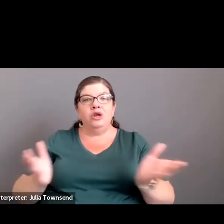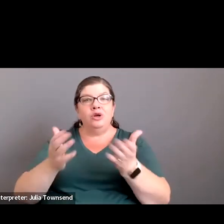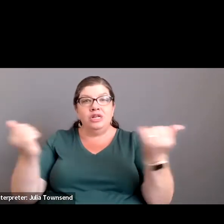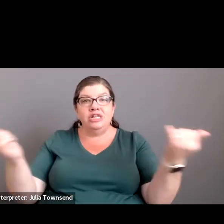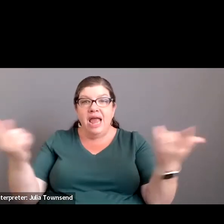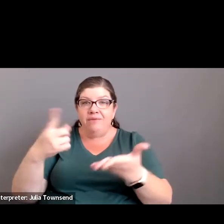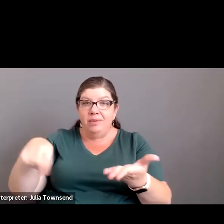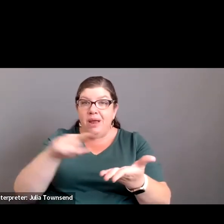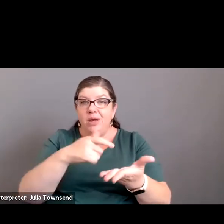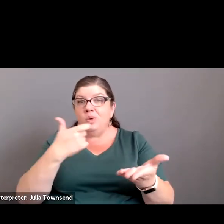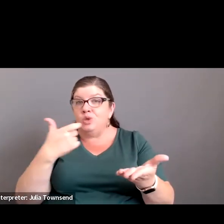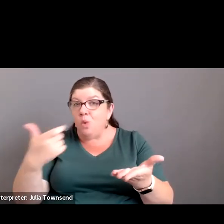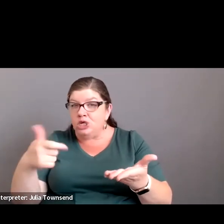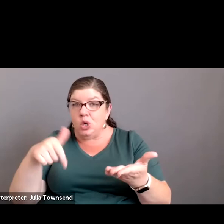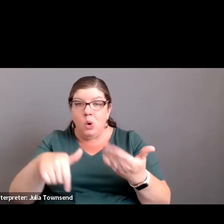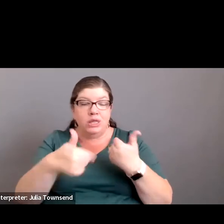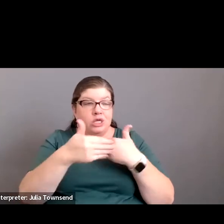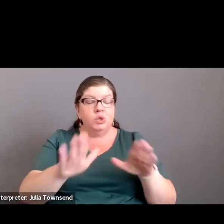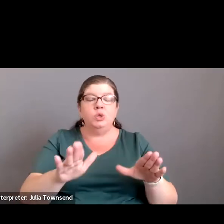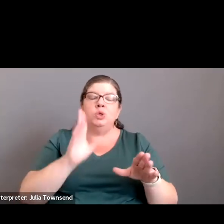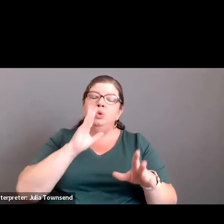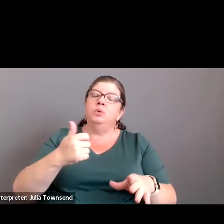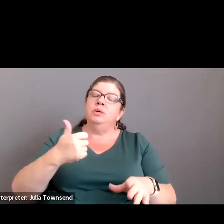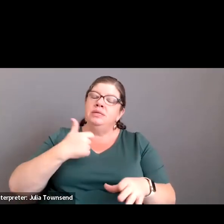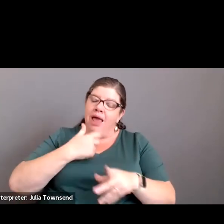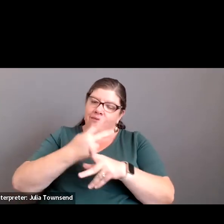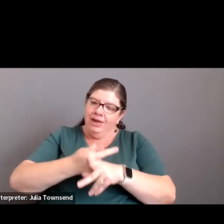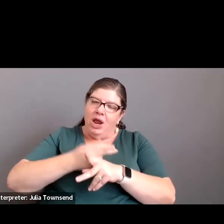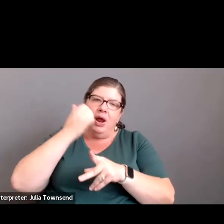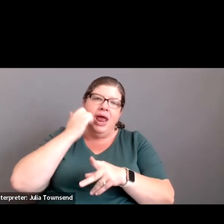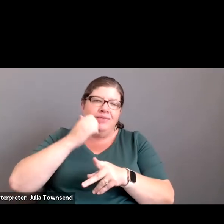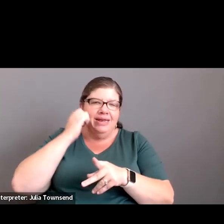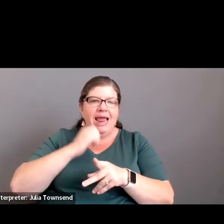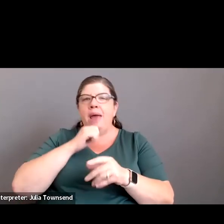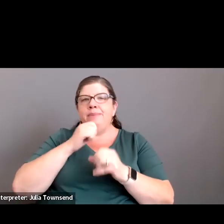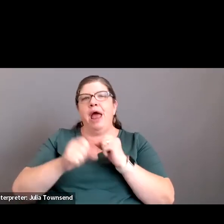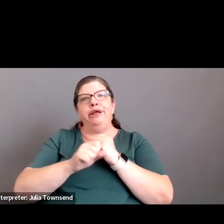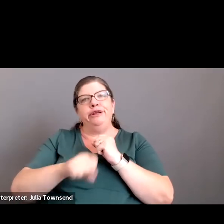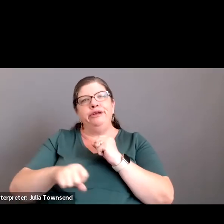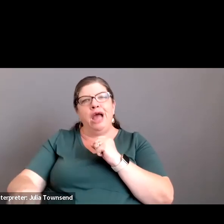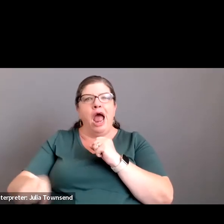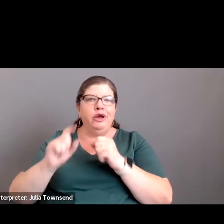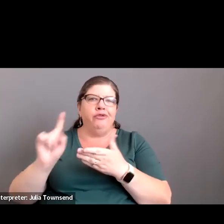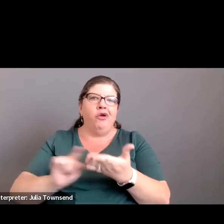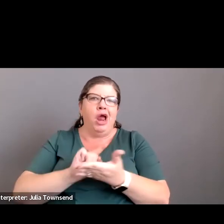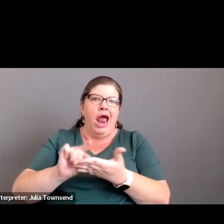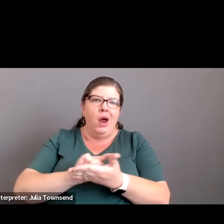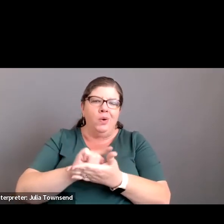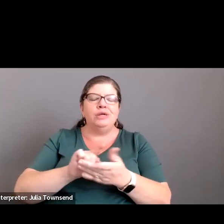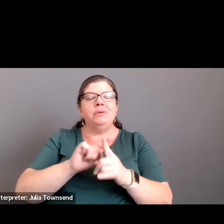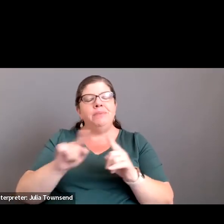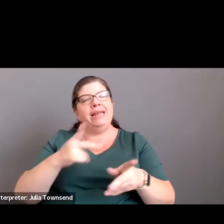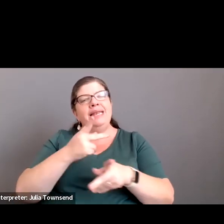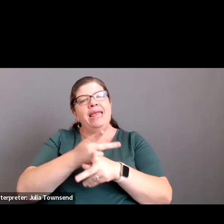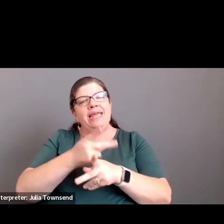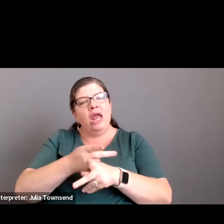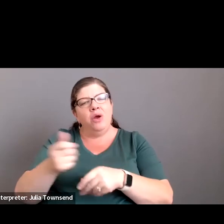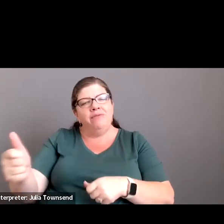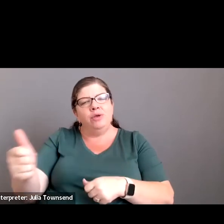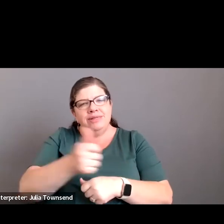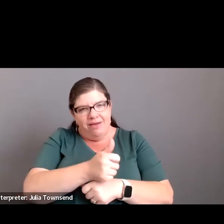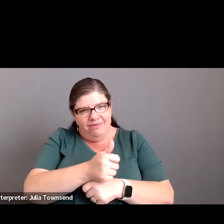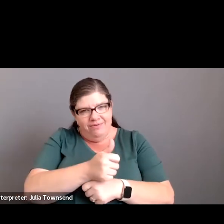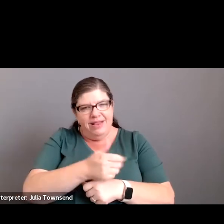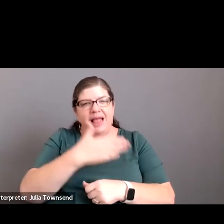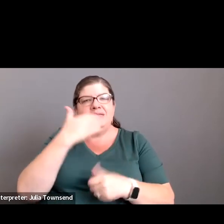this room and everyone watching to find ways to practice self care every day. I'm not going to go on and on about this. could talk for hours. But, you know, continue taking care of yourself because